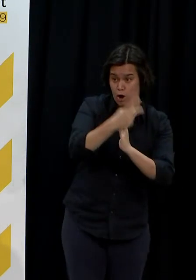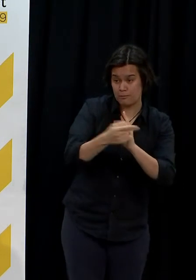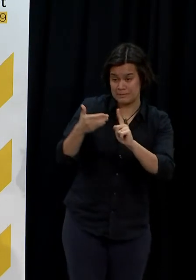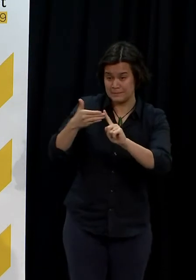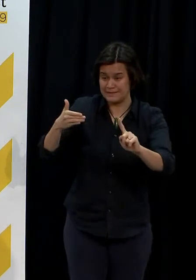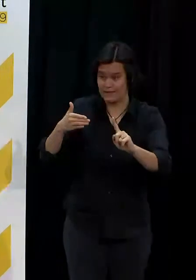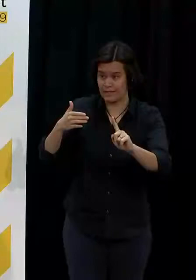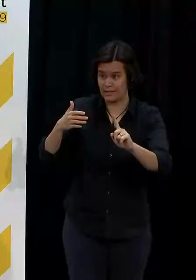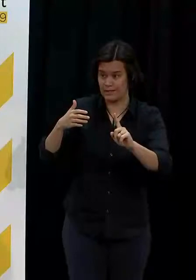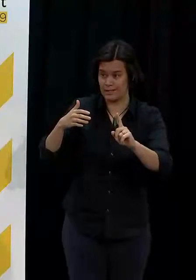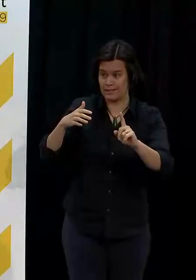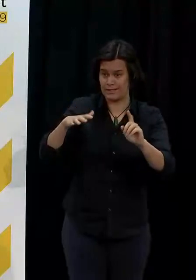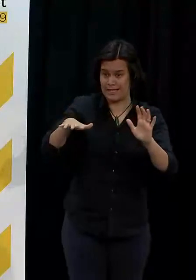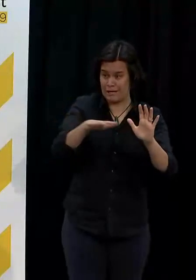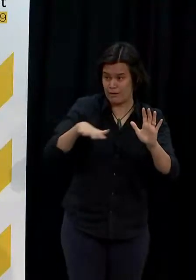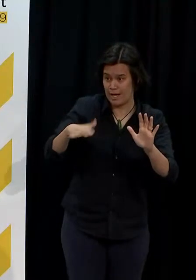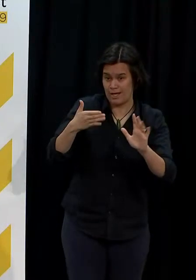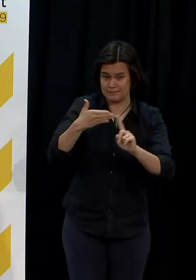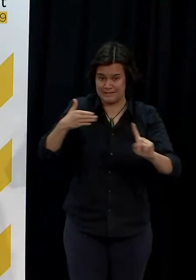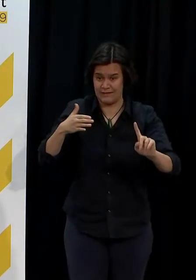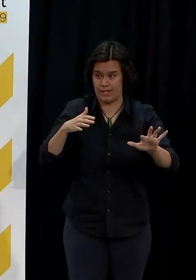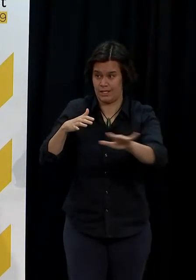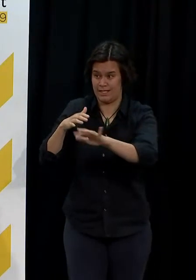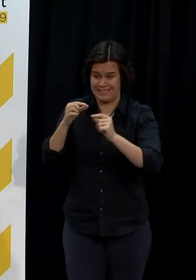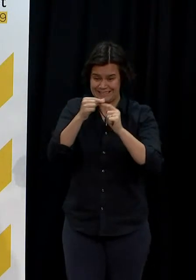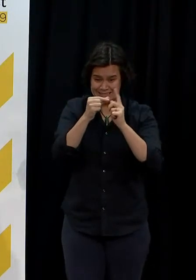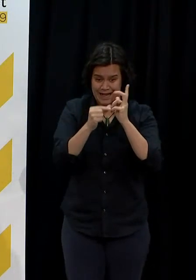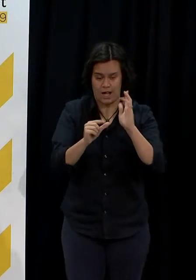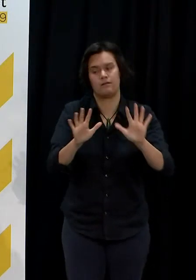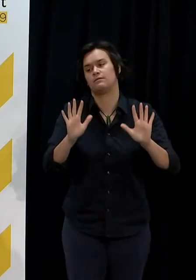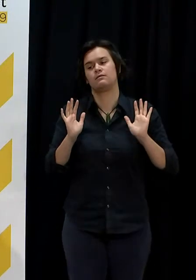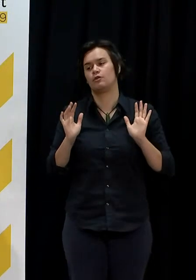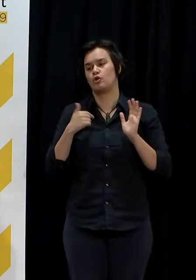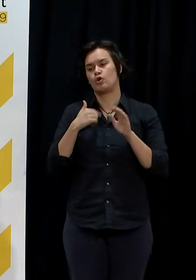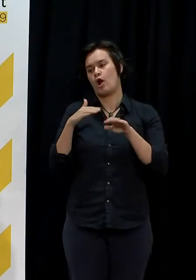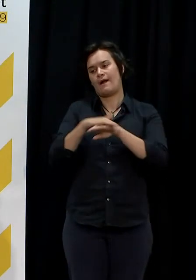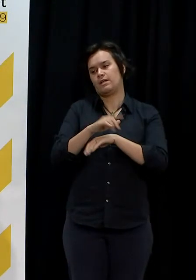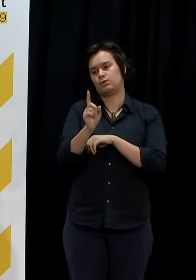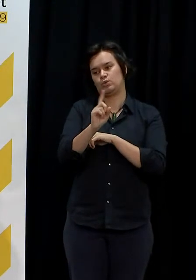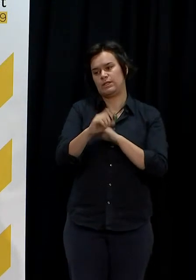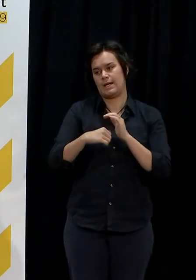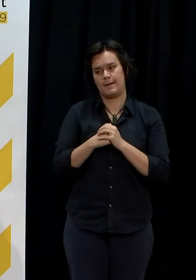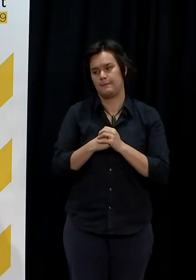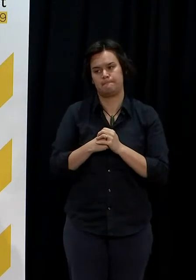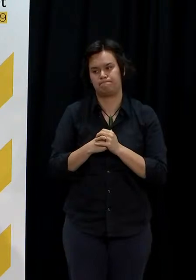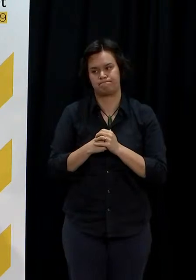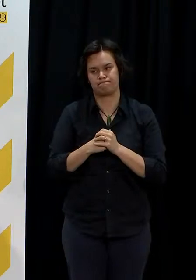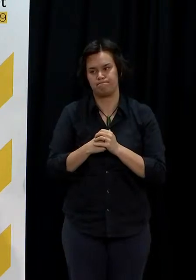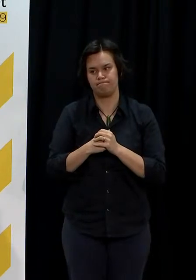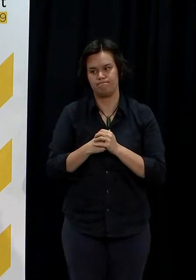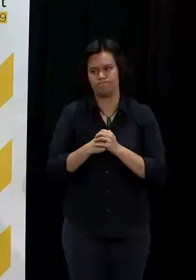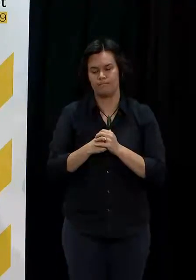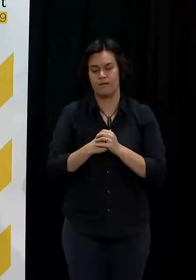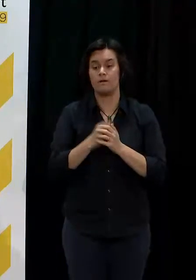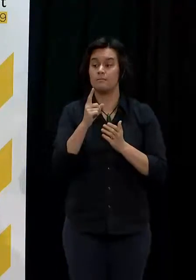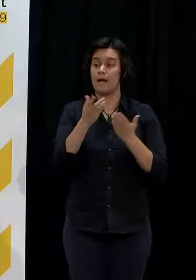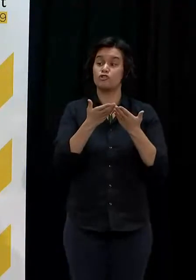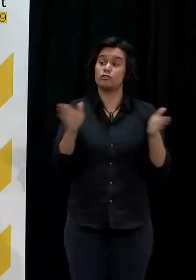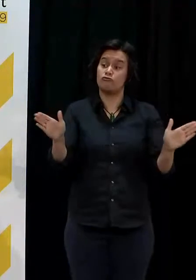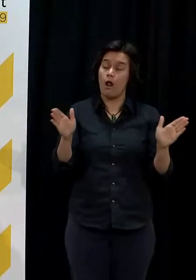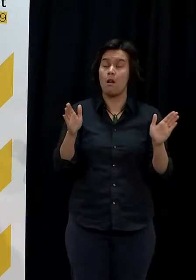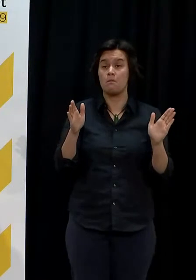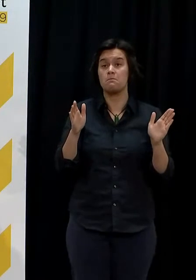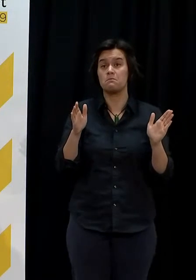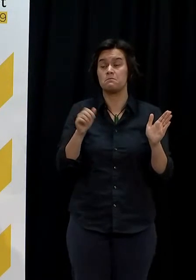they work or not work or equity issues that come about if you employ them for certain communities that haven't been available or other places. But as a general rule